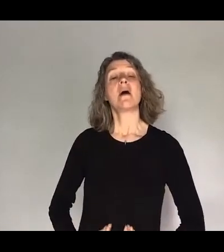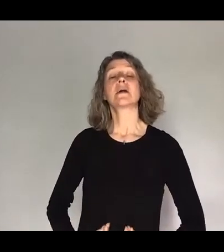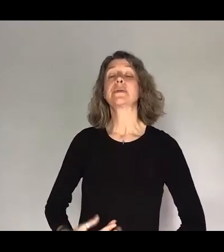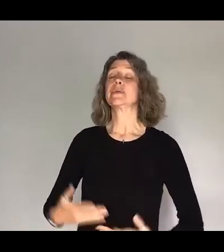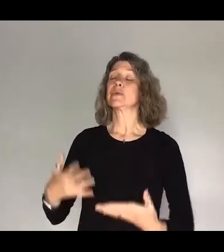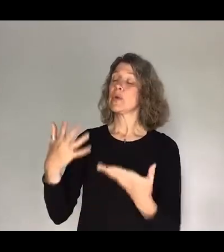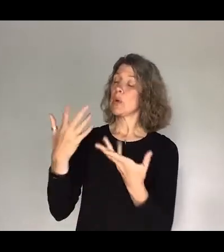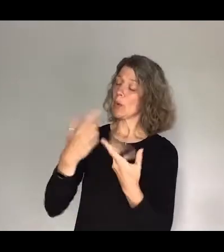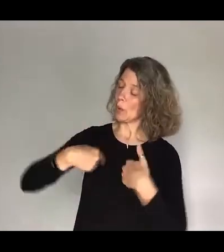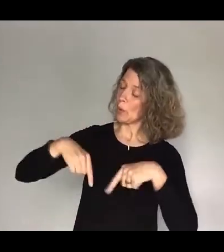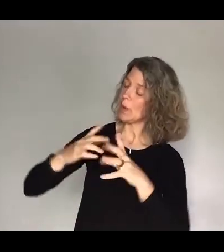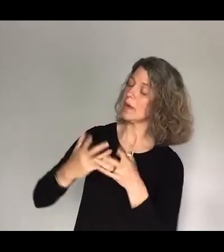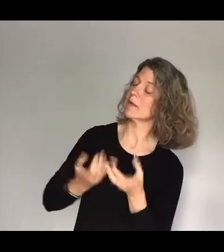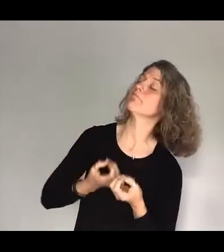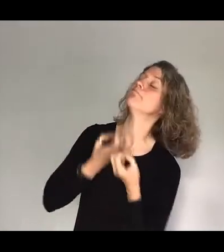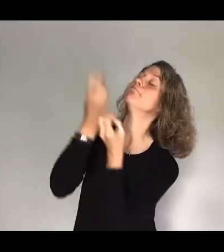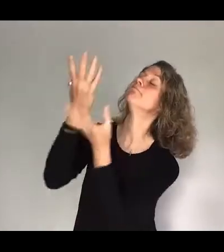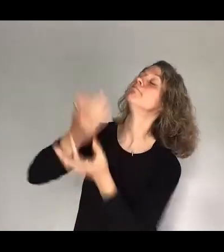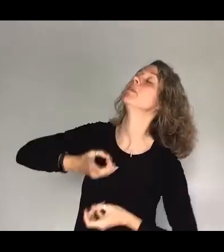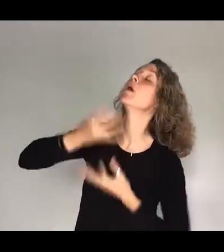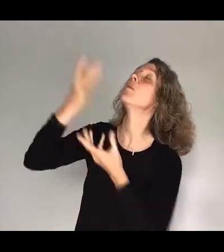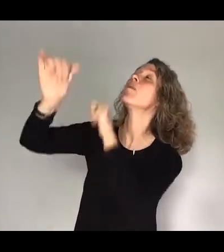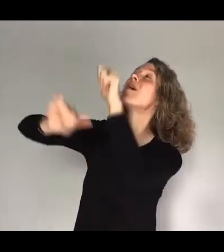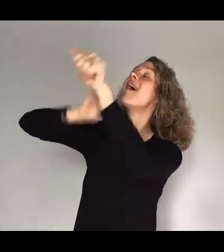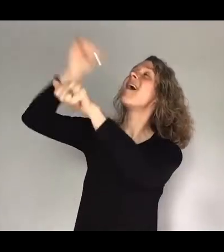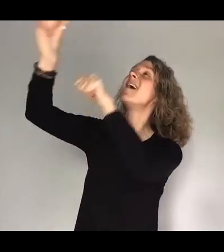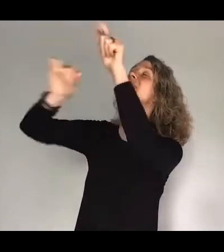pour out our praise to you only.